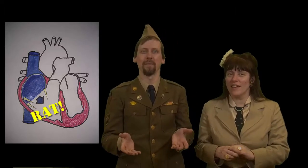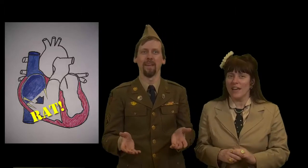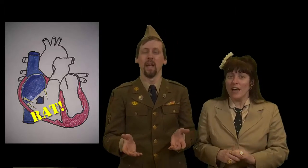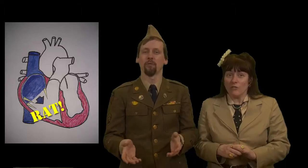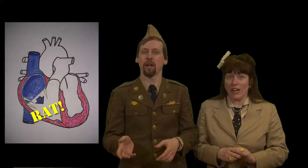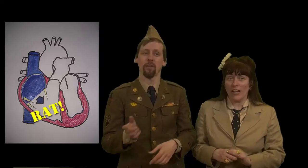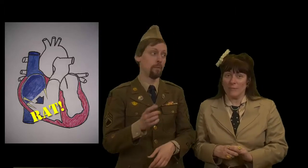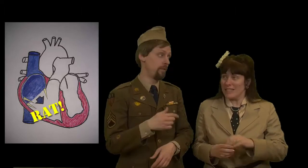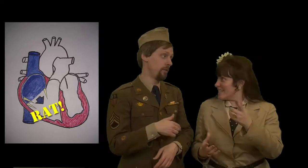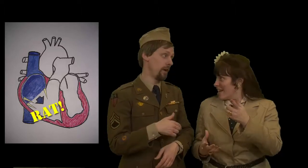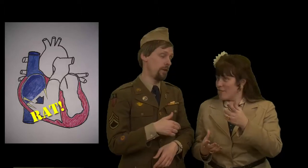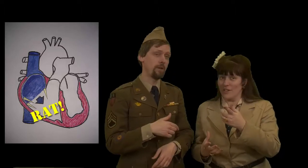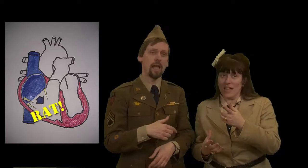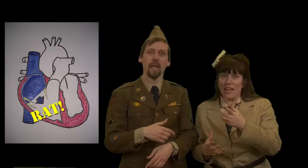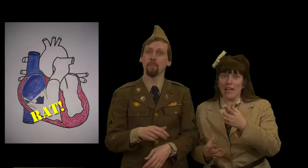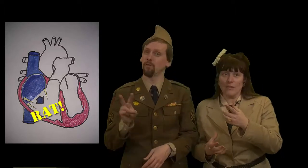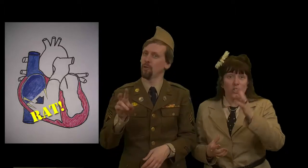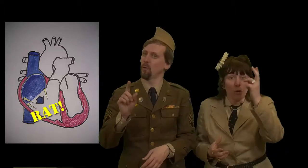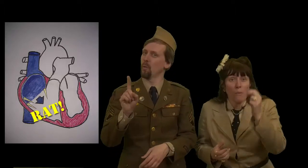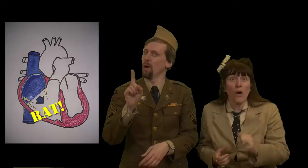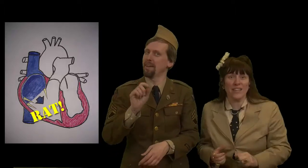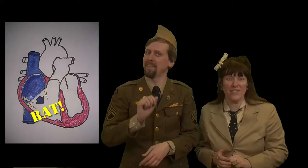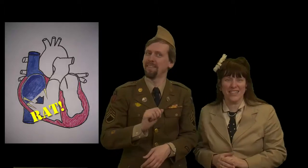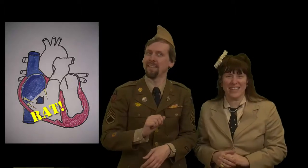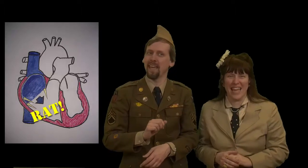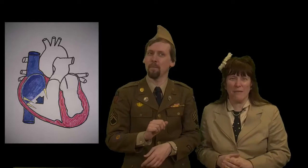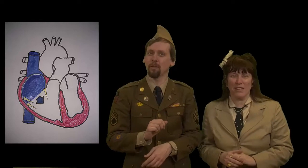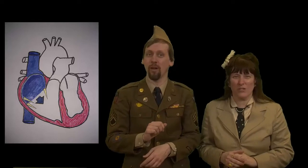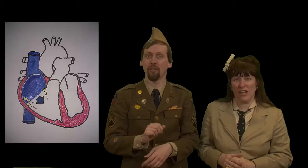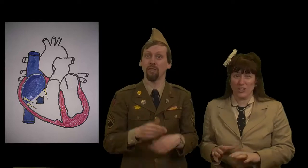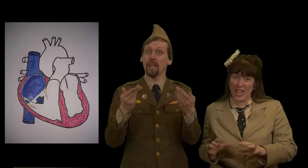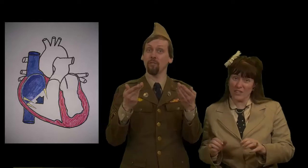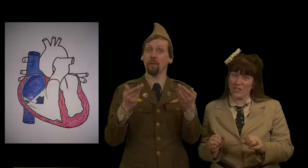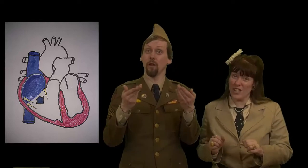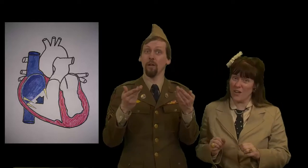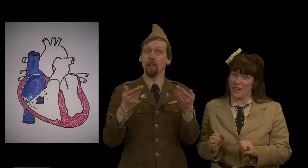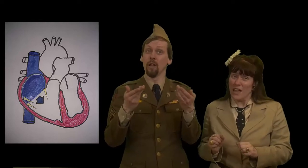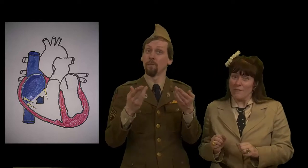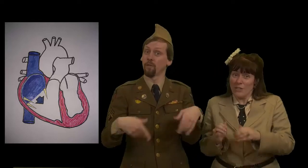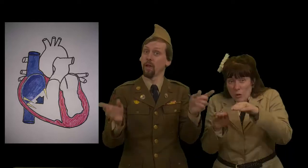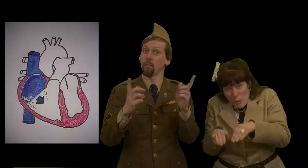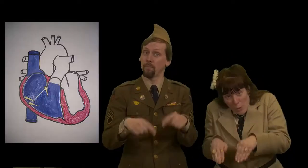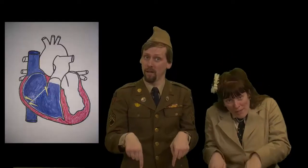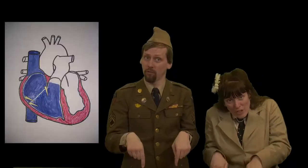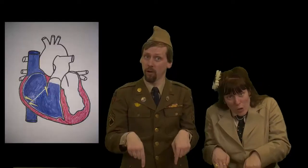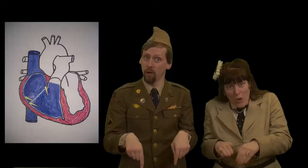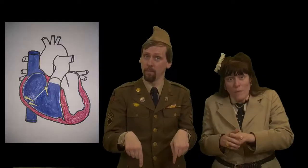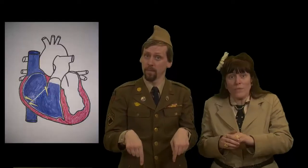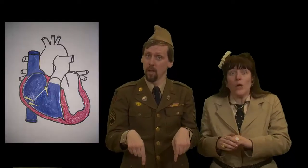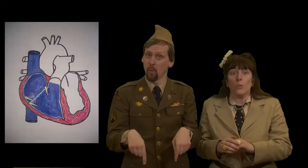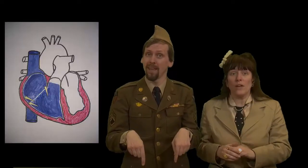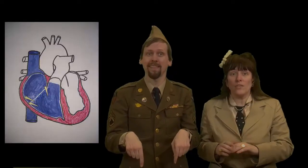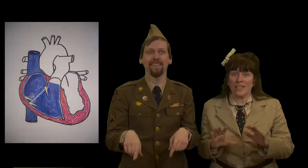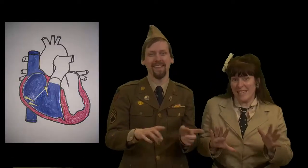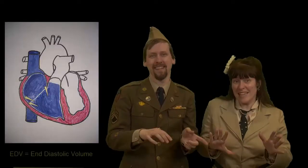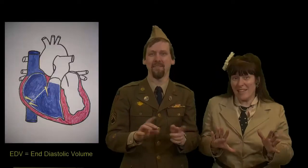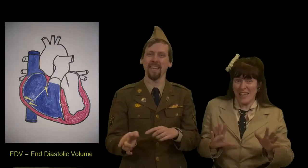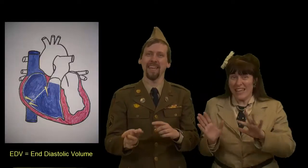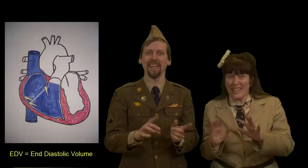Right! Dracuspids, it's another name, the two are one in the same. Contraction atrial fills the right ventricle with its EDV, and